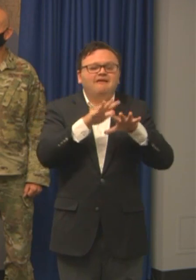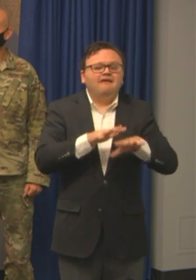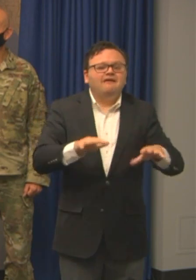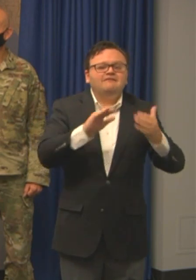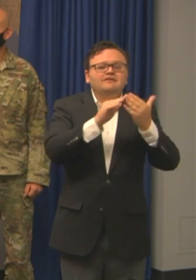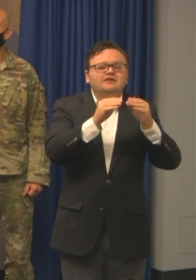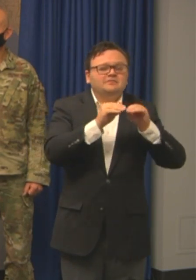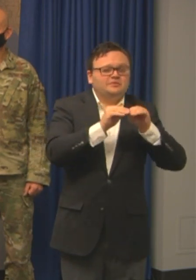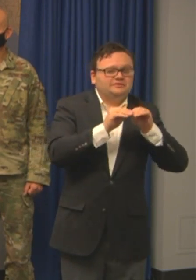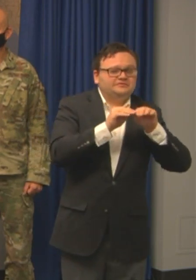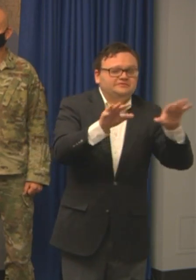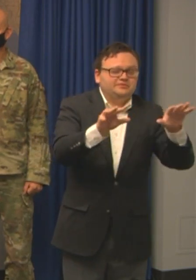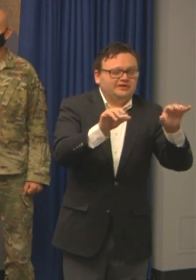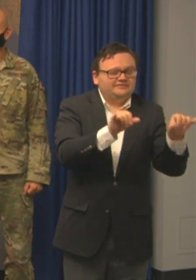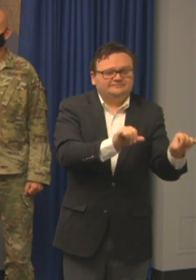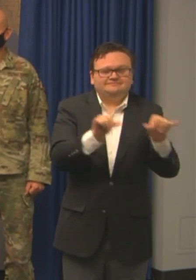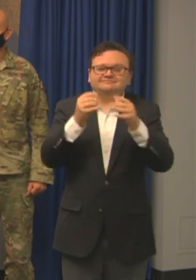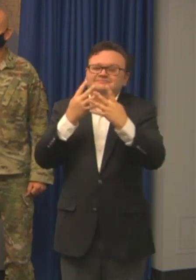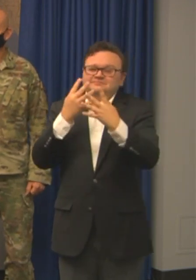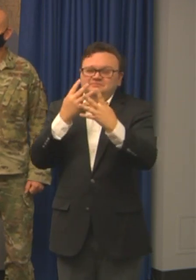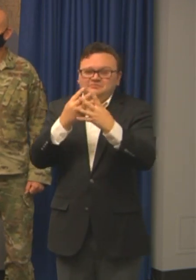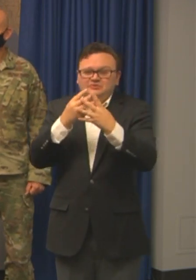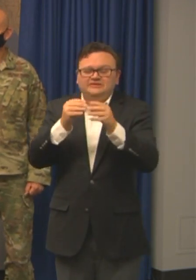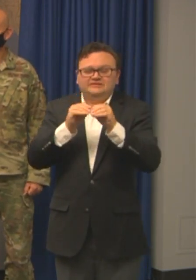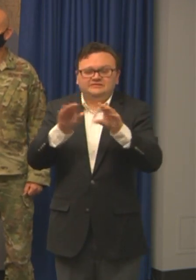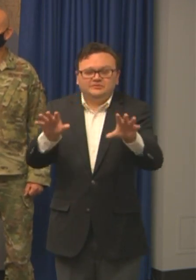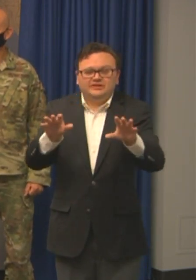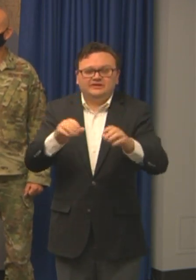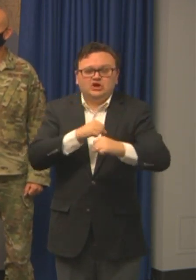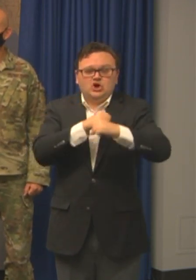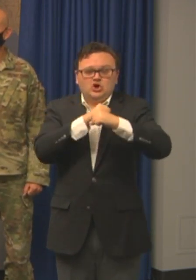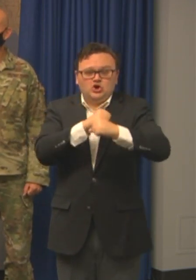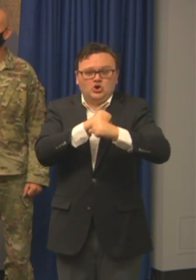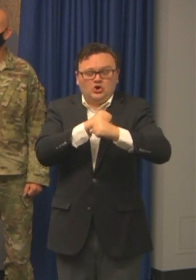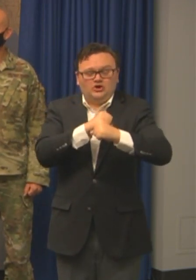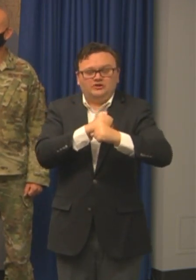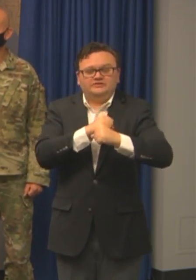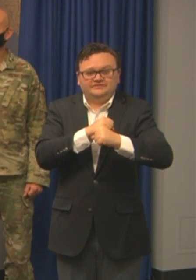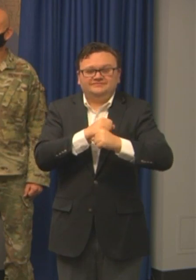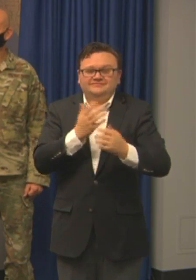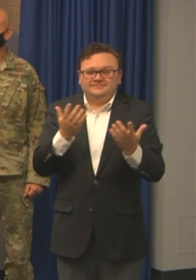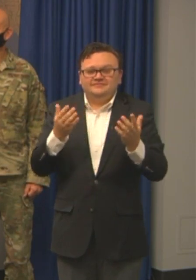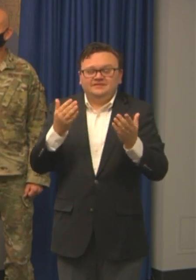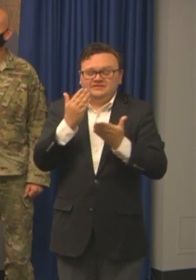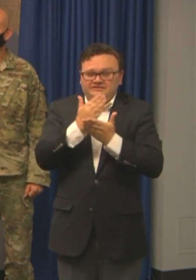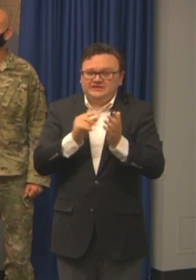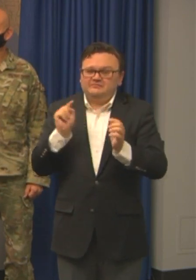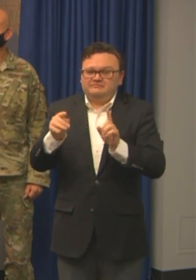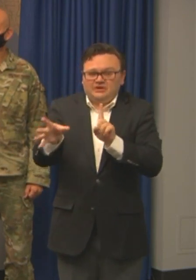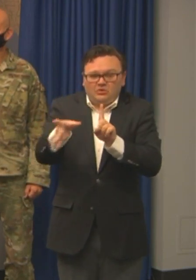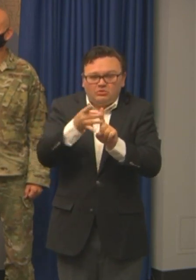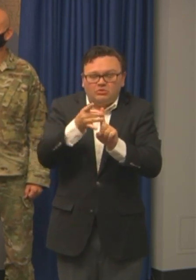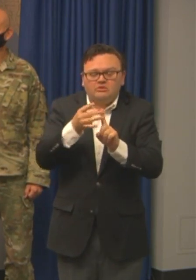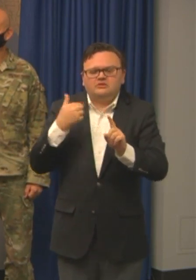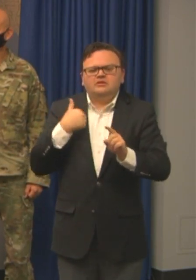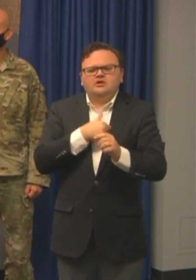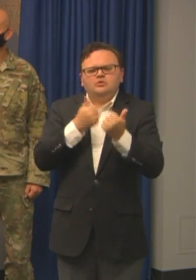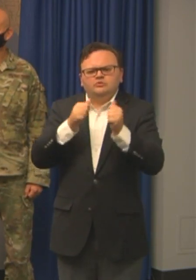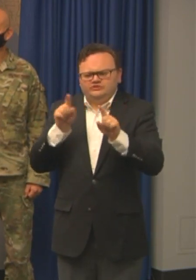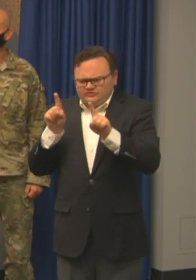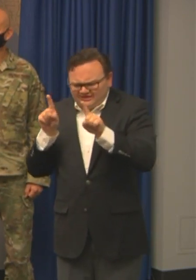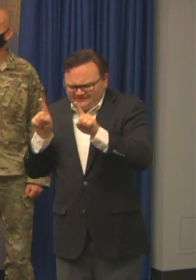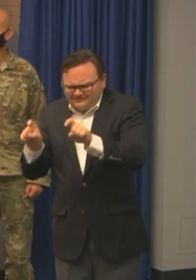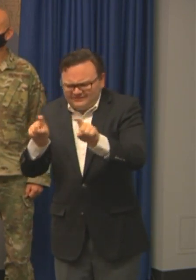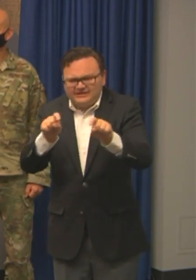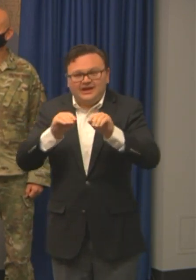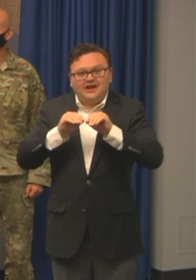the community. You know, we've seen it increase with with like the guards. There's been a lot of testing that's going on. There's been a lot of things that are done, you know, to